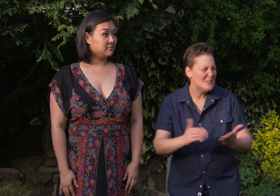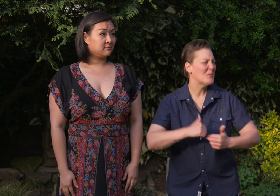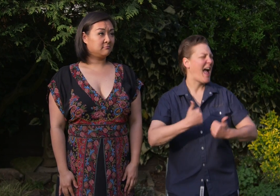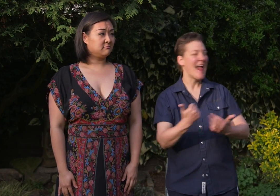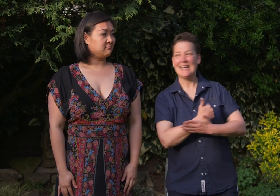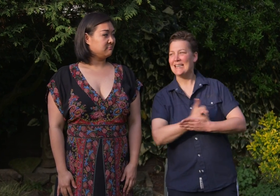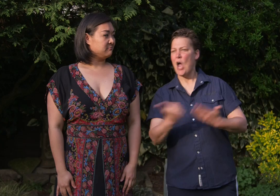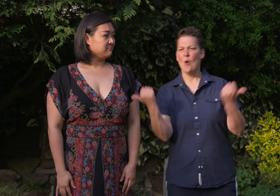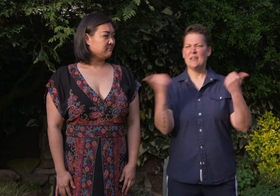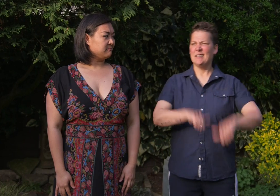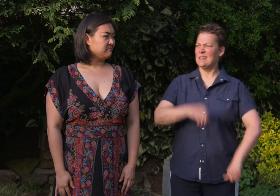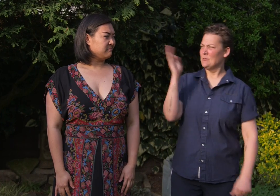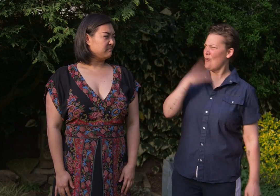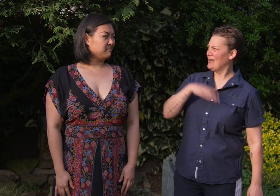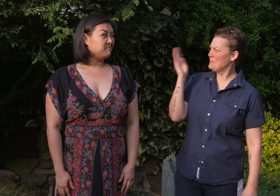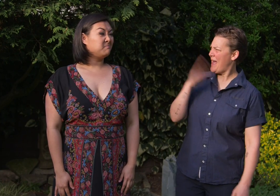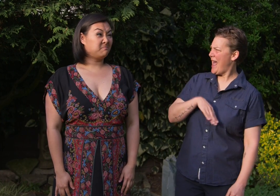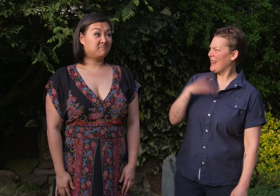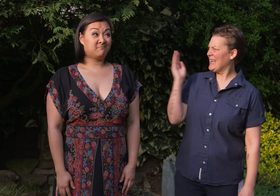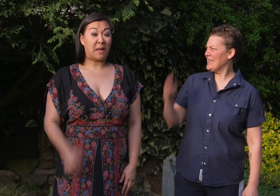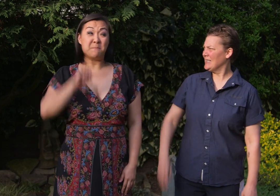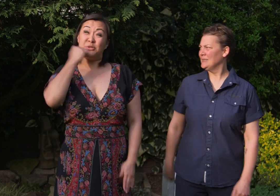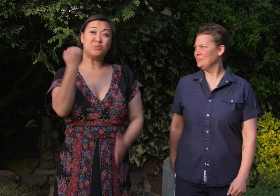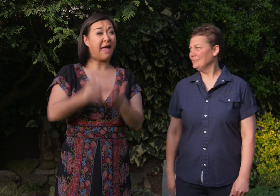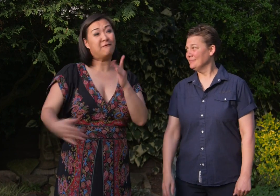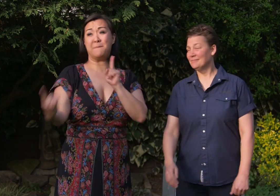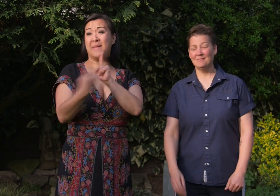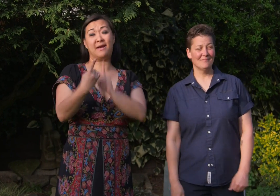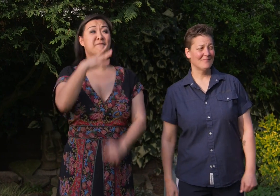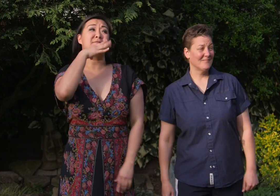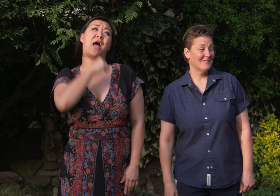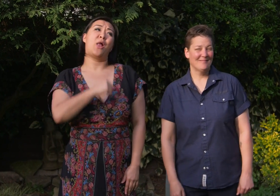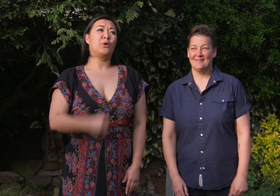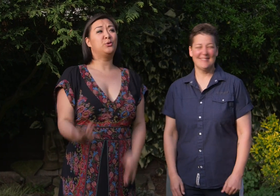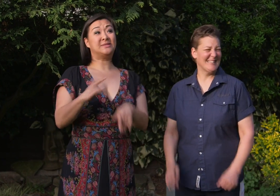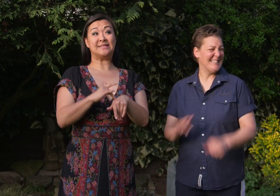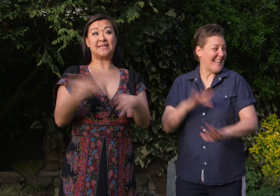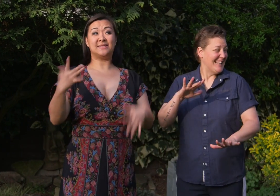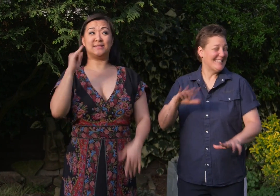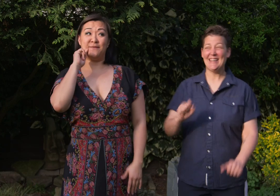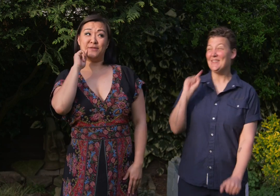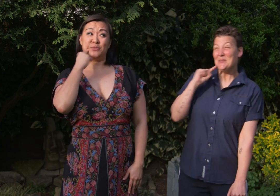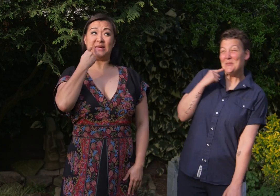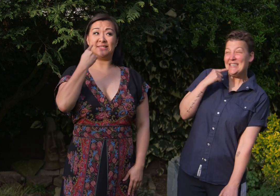well, he always ends up sort of smelly. But you'll never meet a fellow who's as sensitive and sweet.